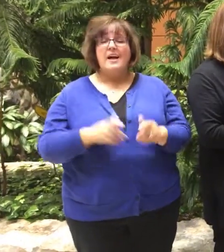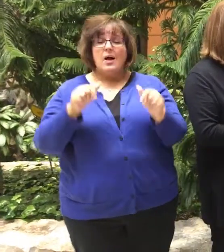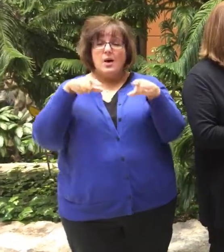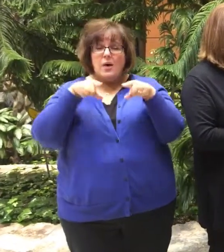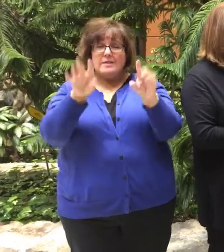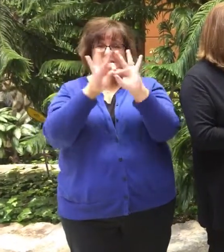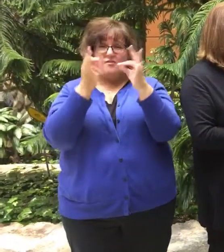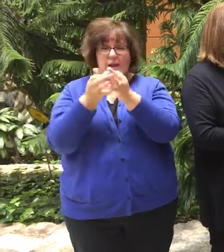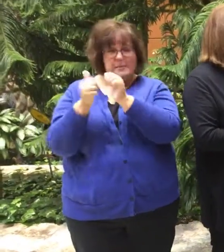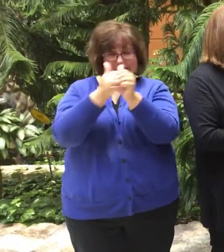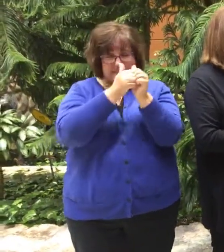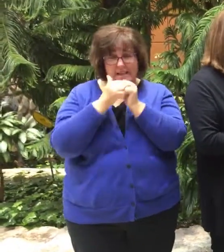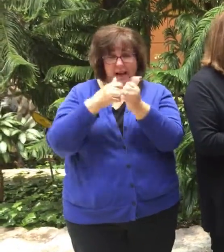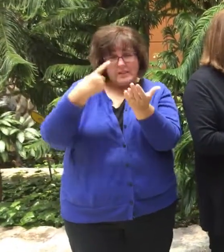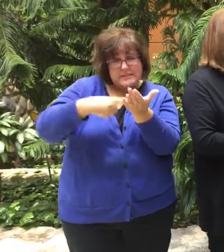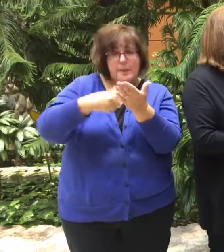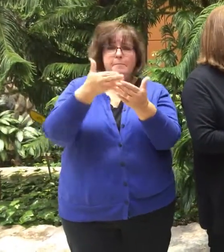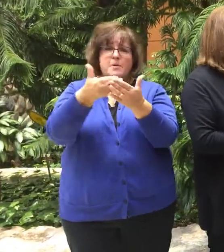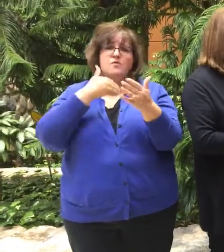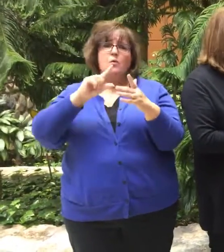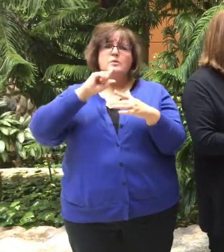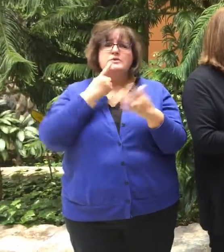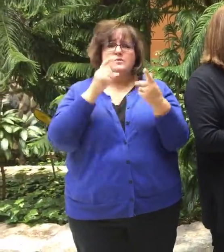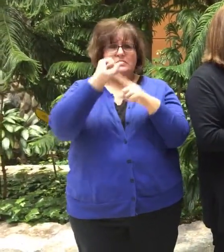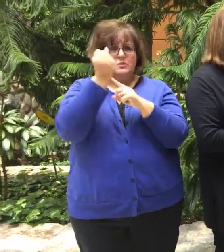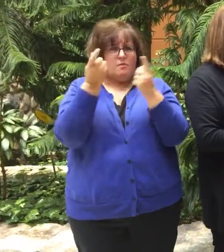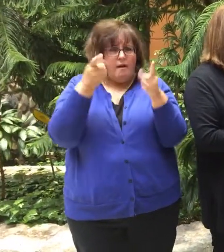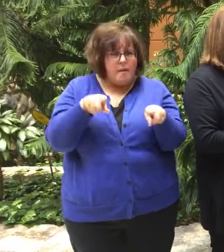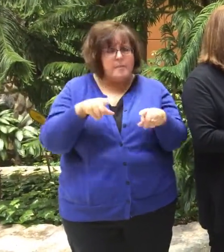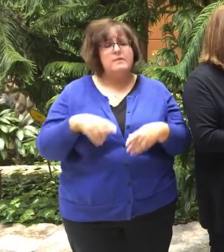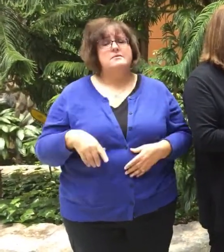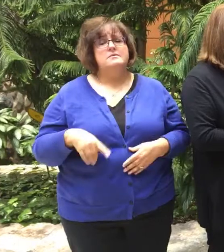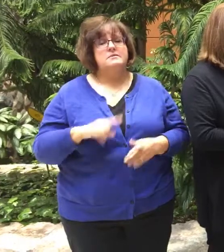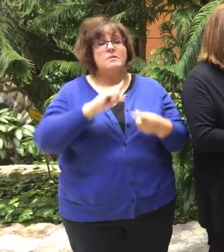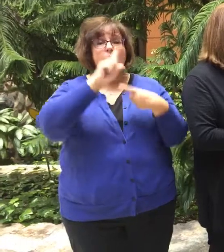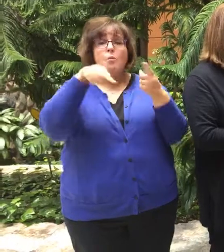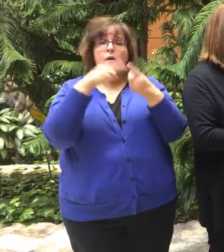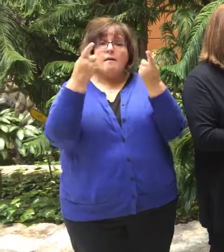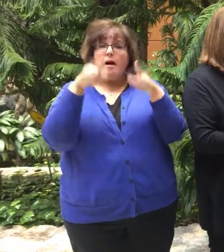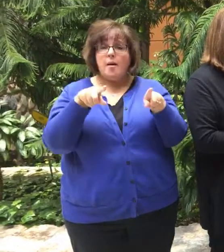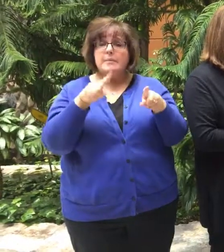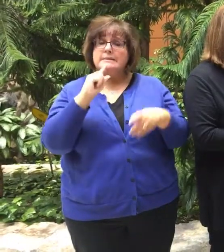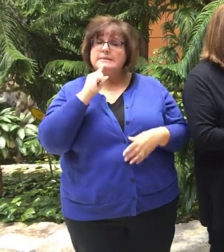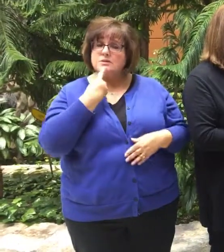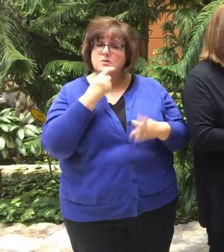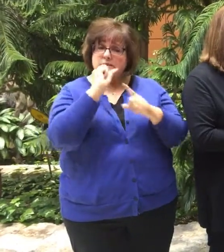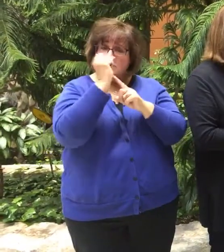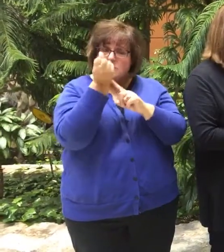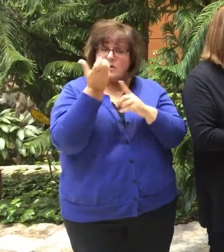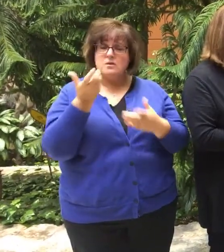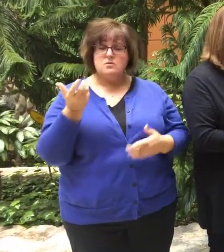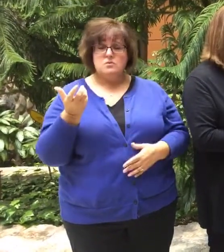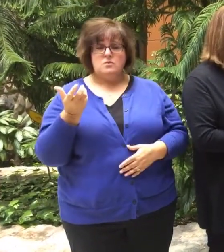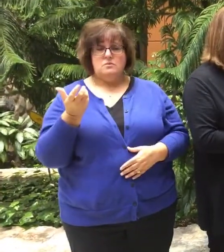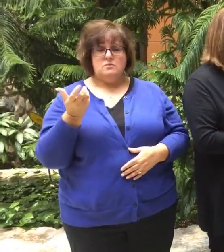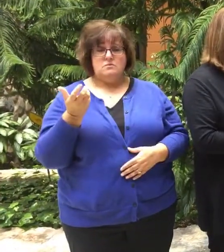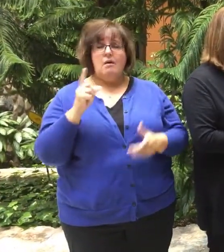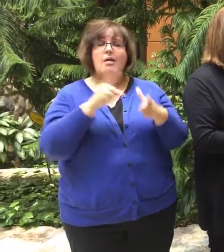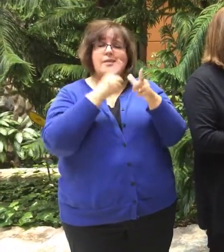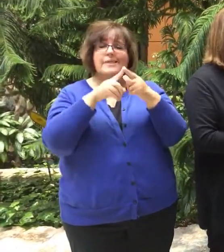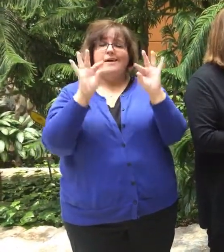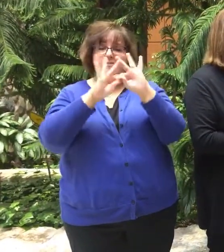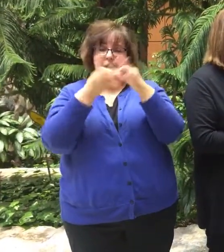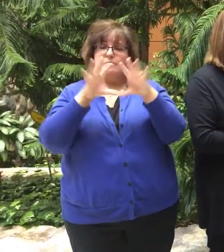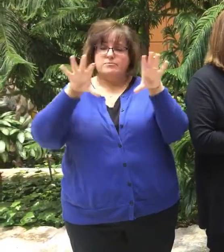family together before a serious situation, so that when a serious situation, if a serious situation does come up, the